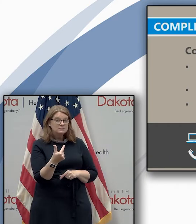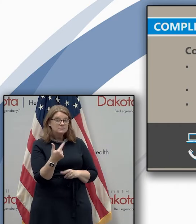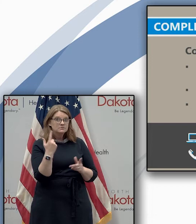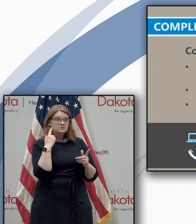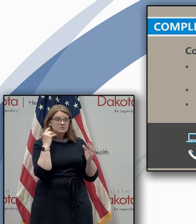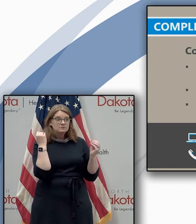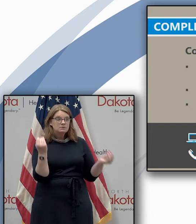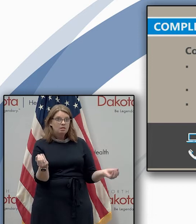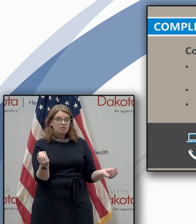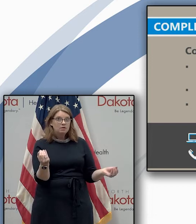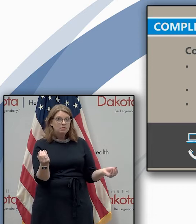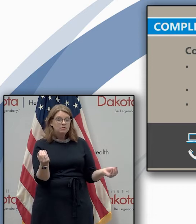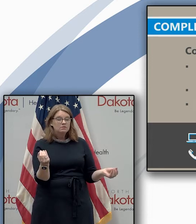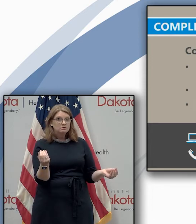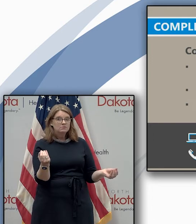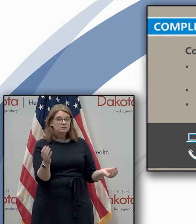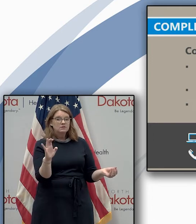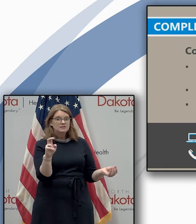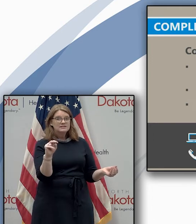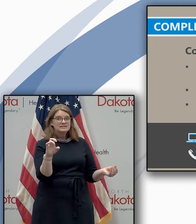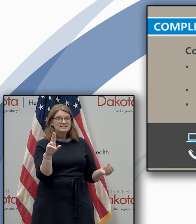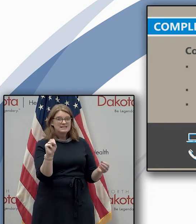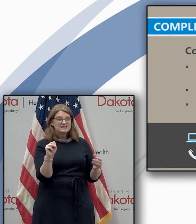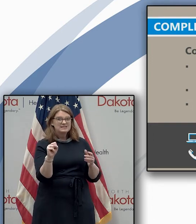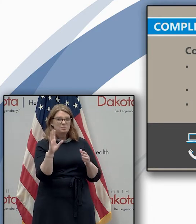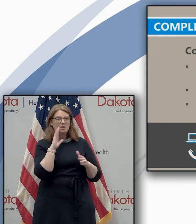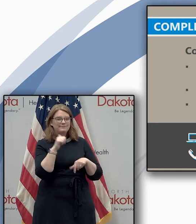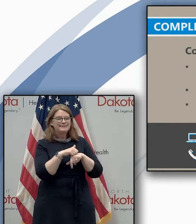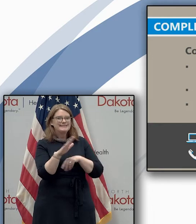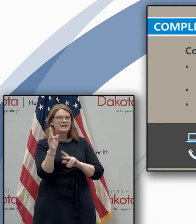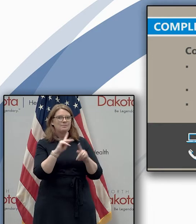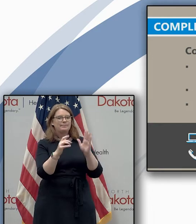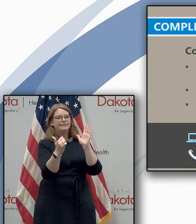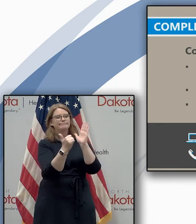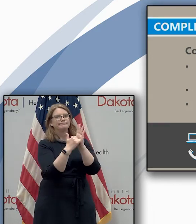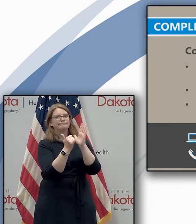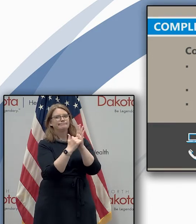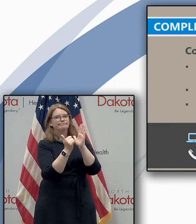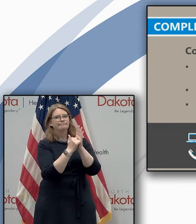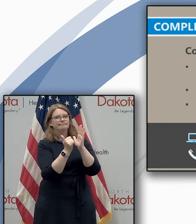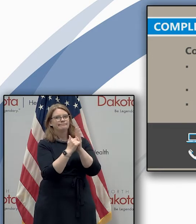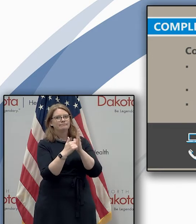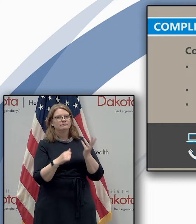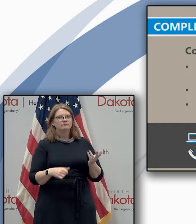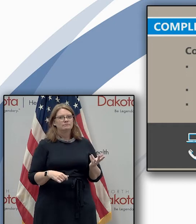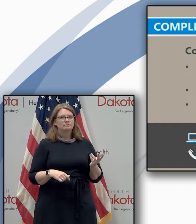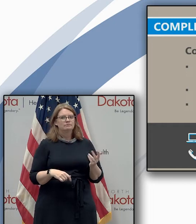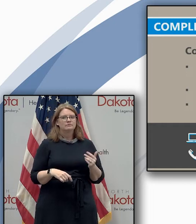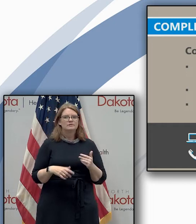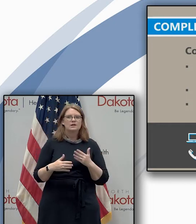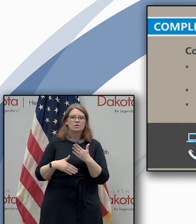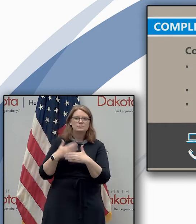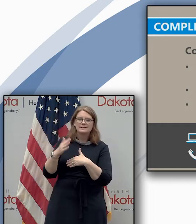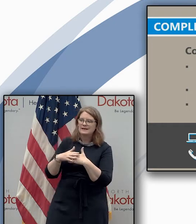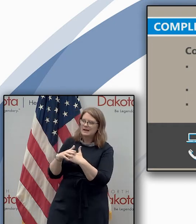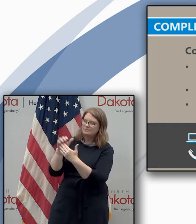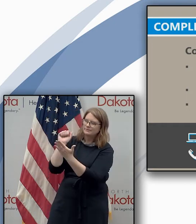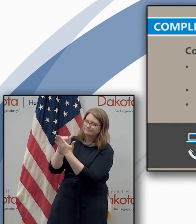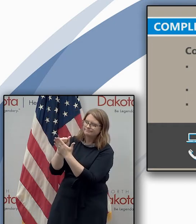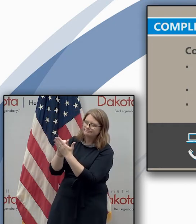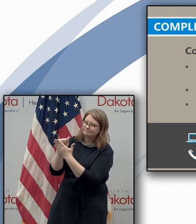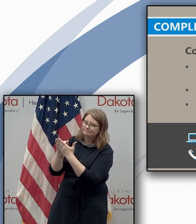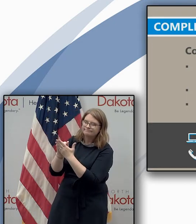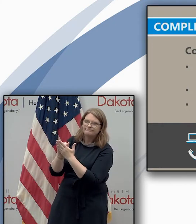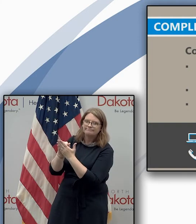door to door to those households which have not yet responded and if they can't catch you at home they'll go to a neighbor and ask about your household